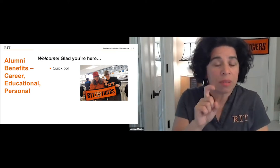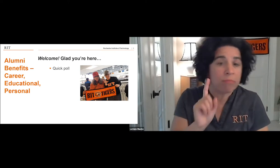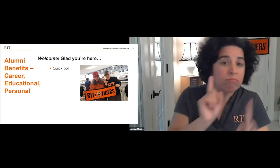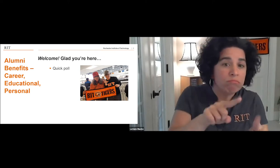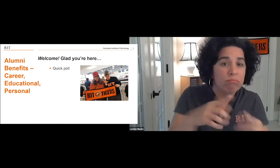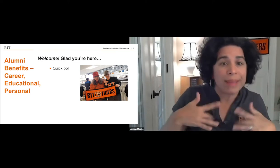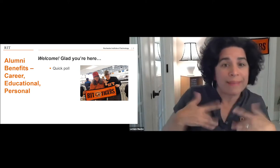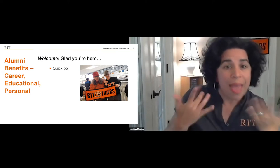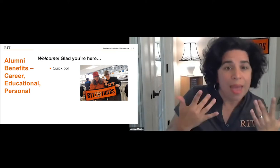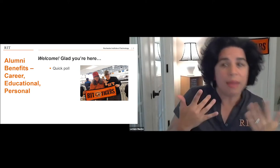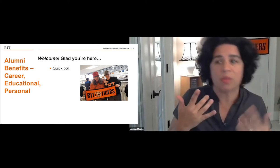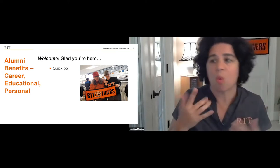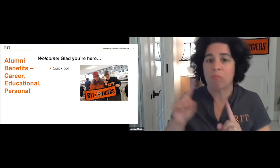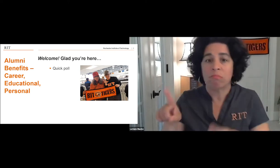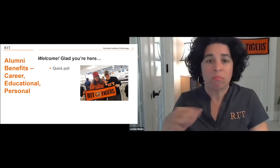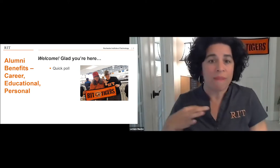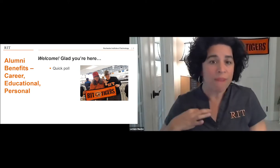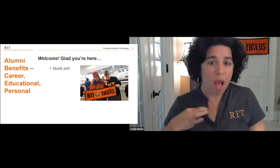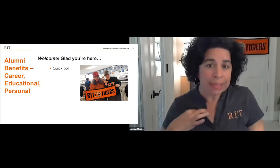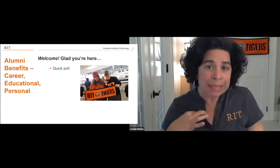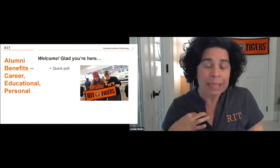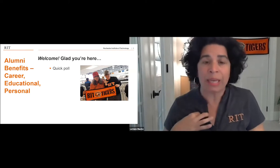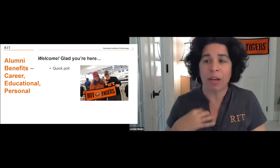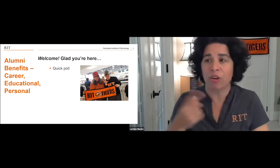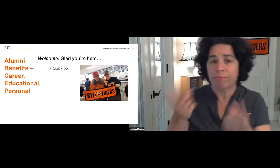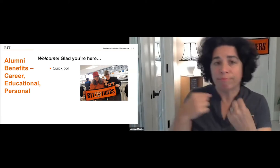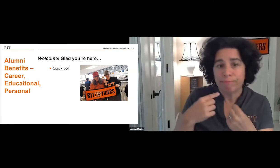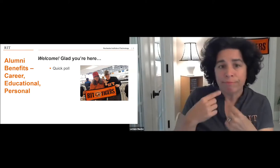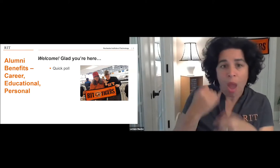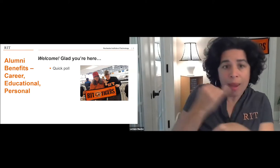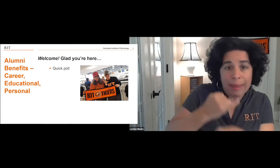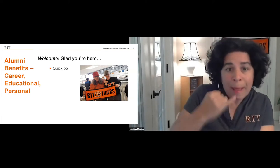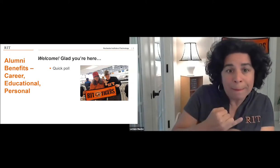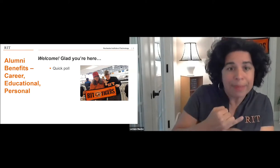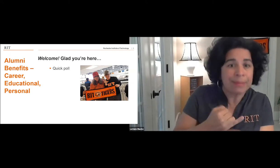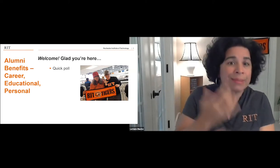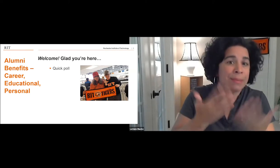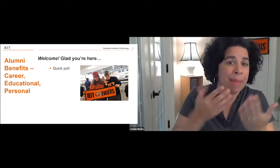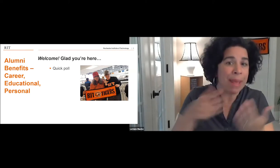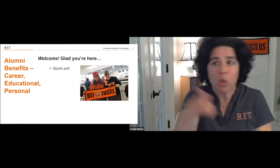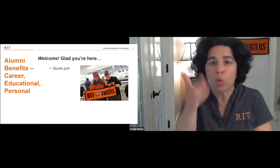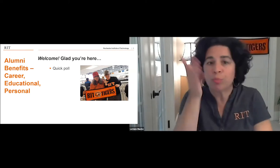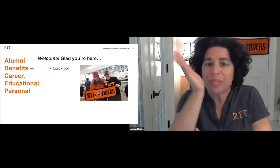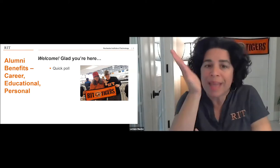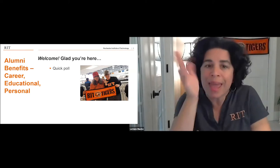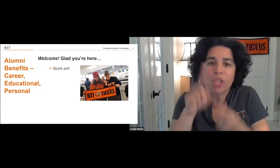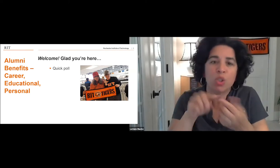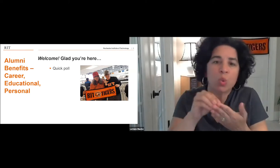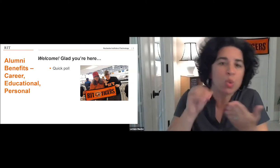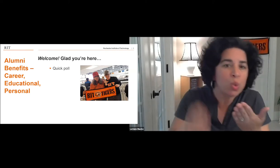Have you been involved in past alumni events? Have you attended an event, volunteered at an